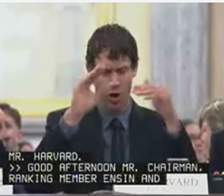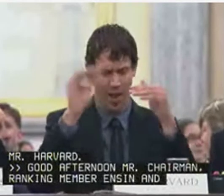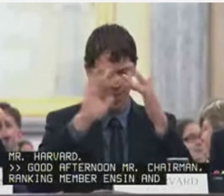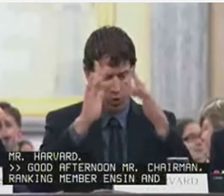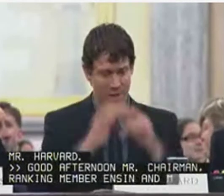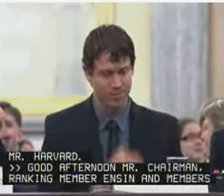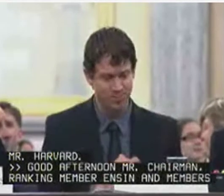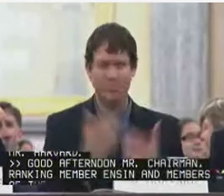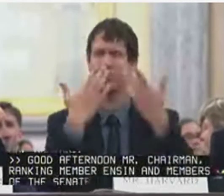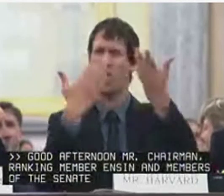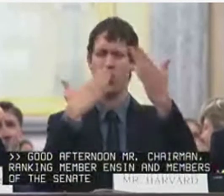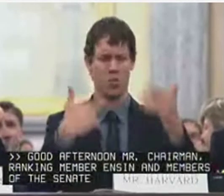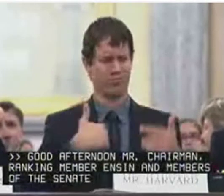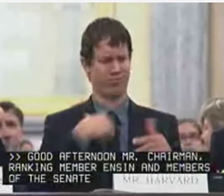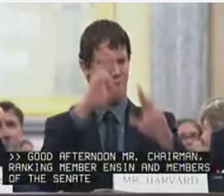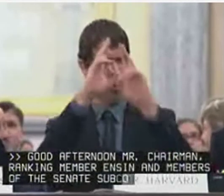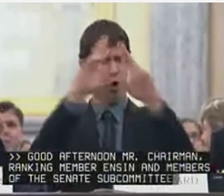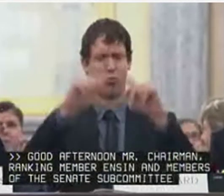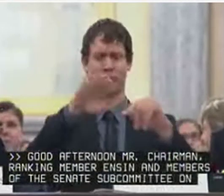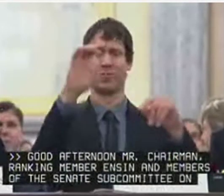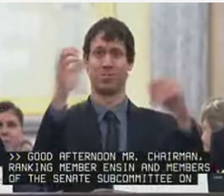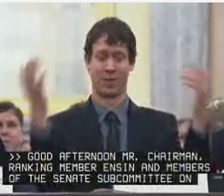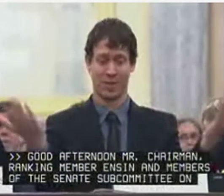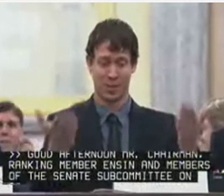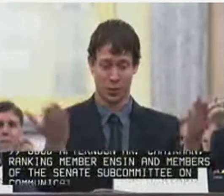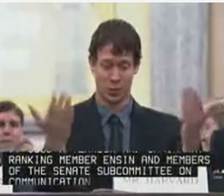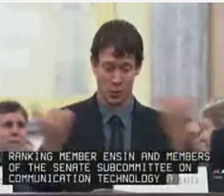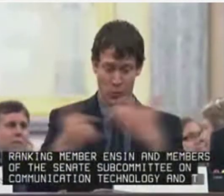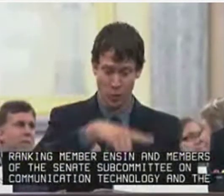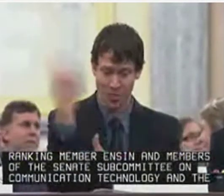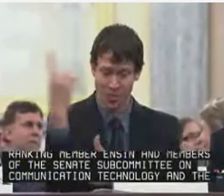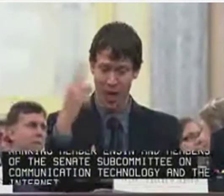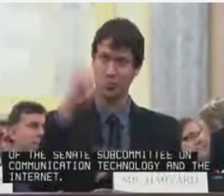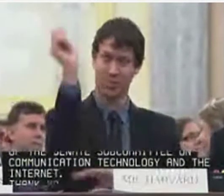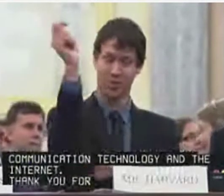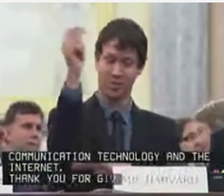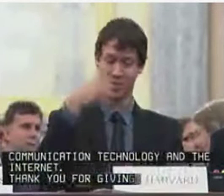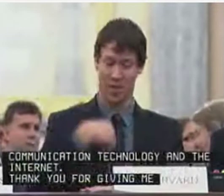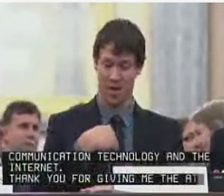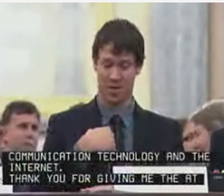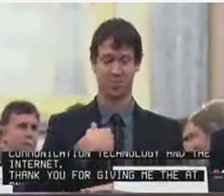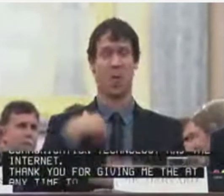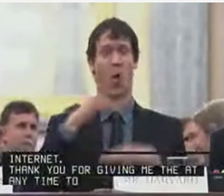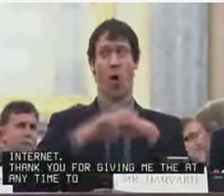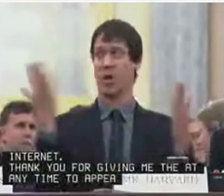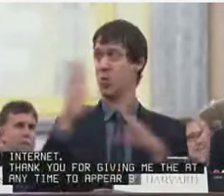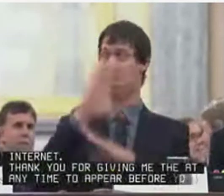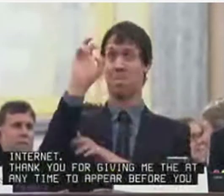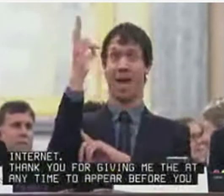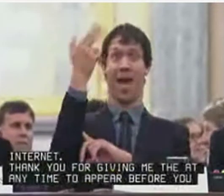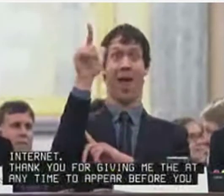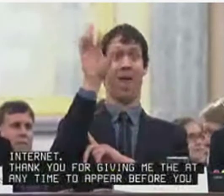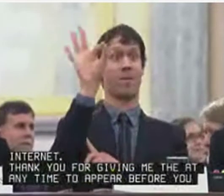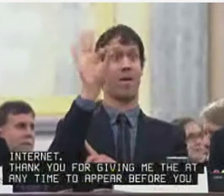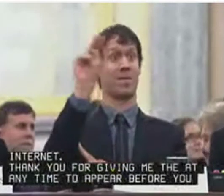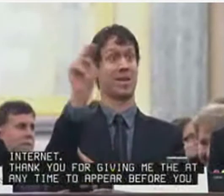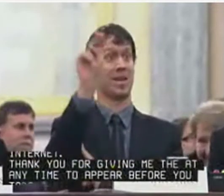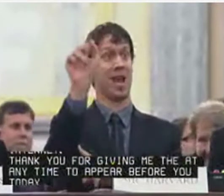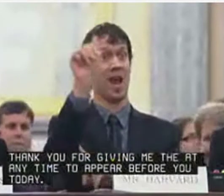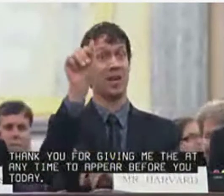and the Internet. Thank you for giving me the opportunity to appear before you today. I'm honored to have this opportunity to